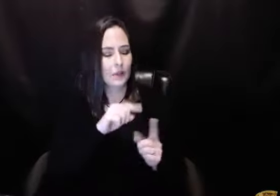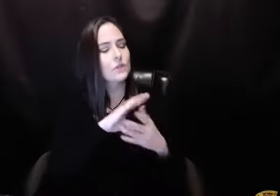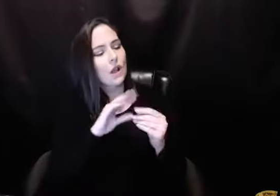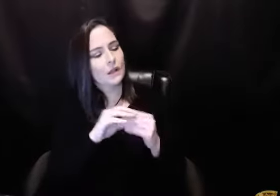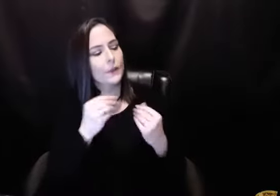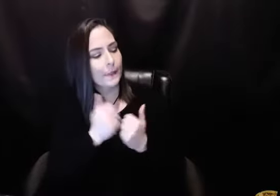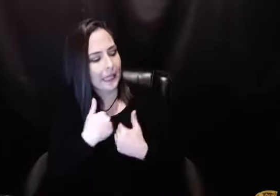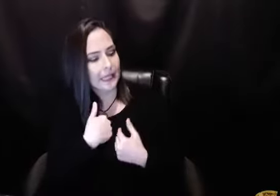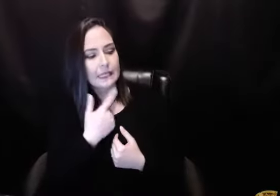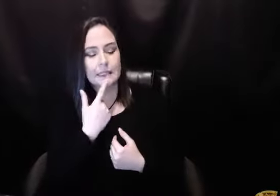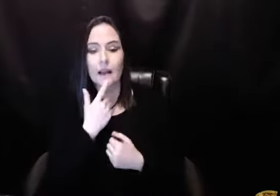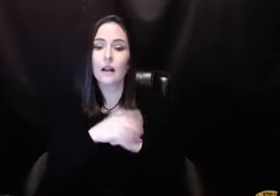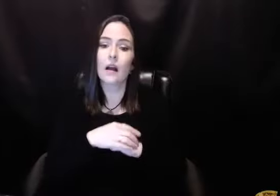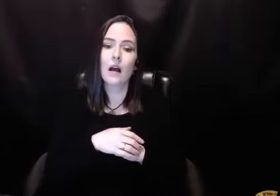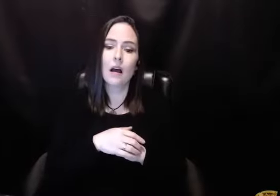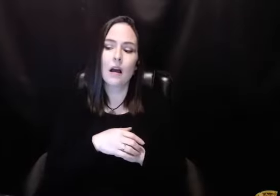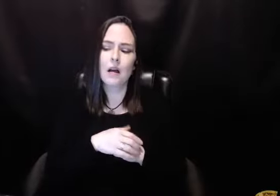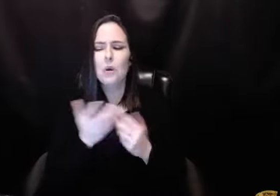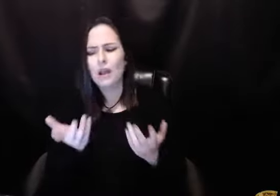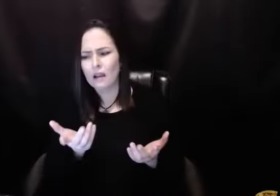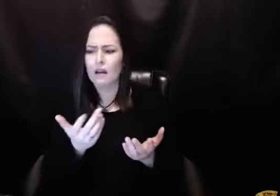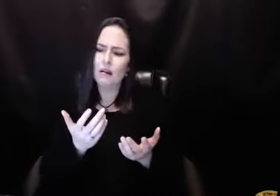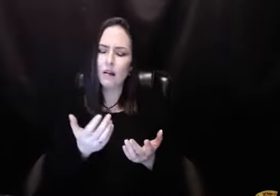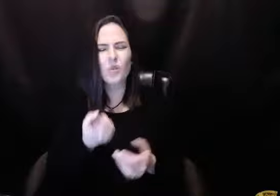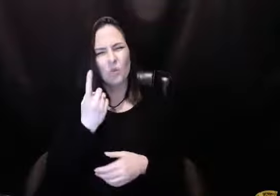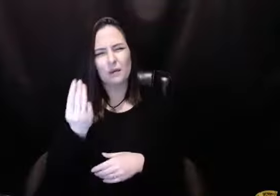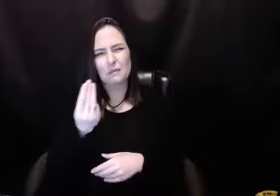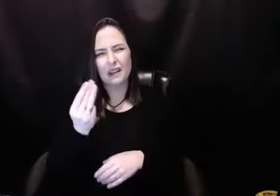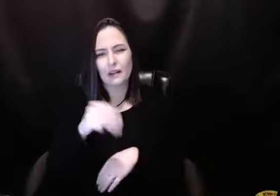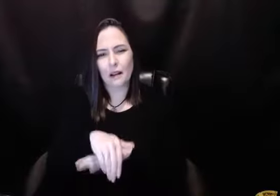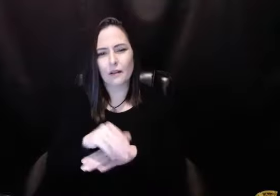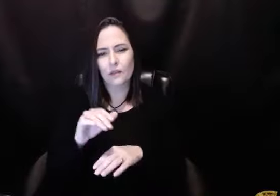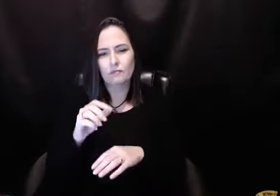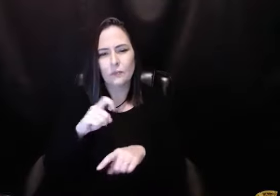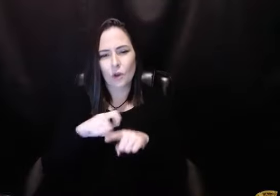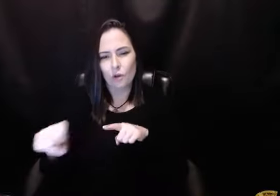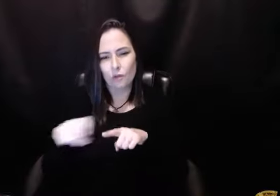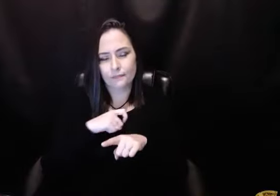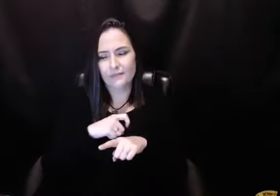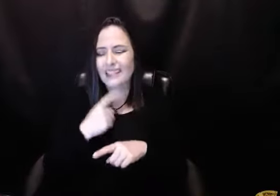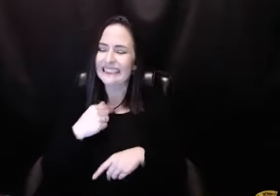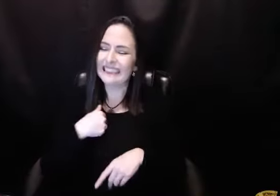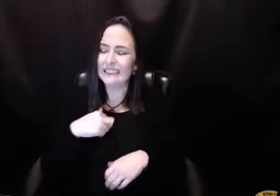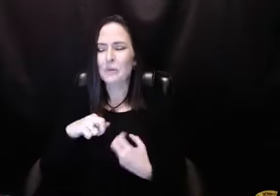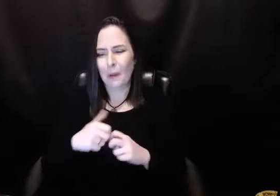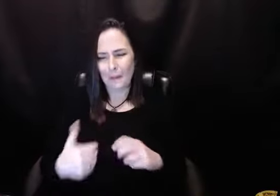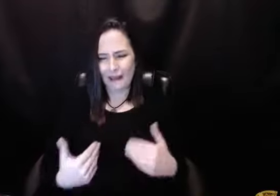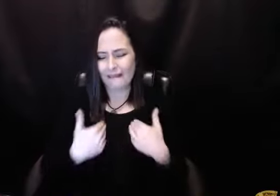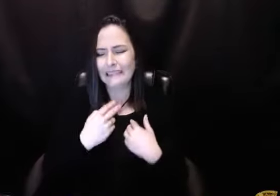little bit about himself. And when he was talking to me, he was telling me on one of our Monday night